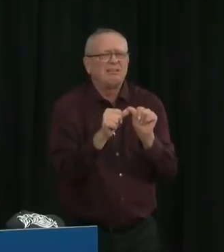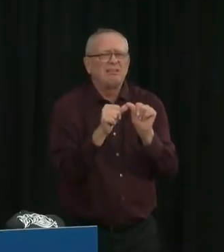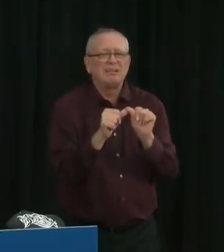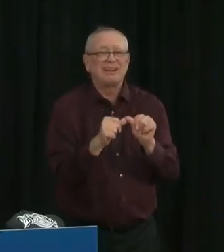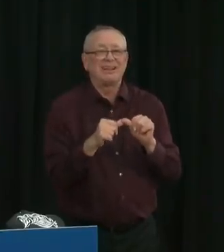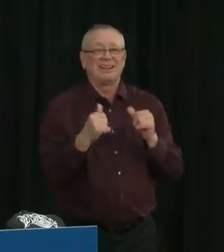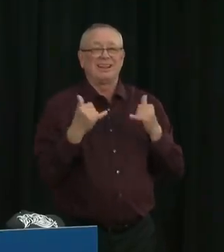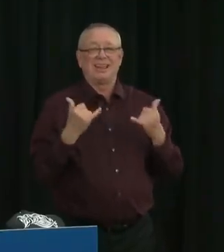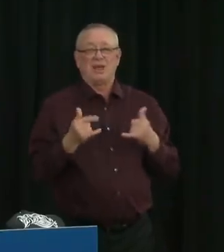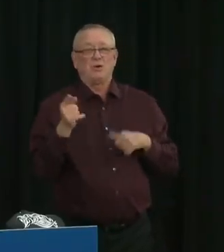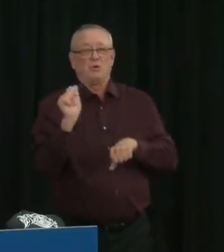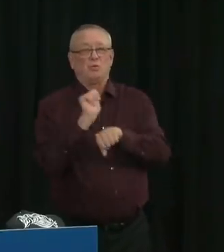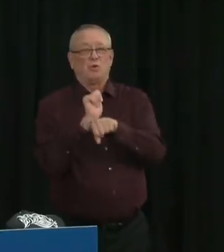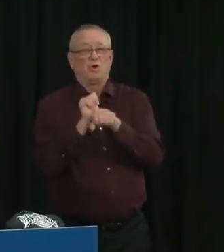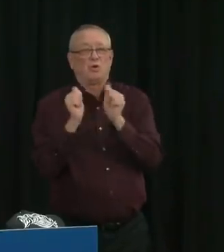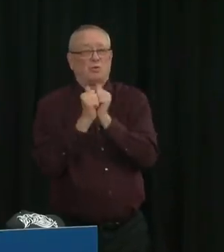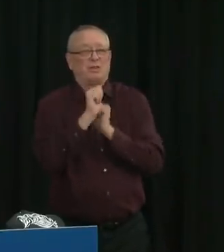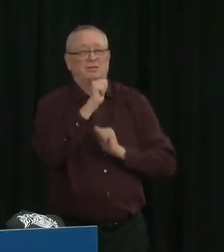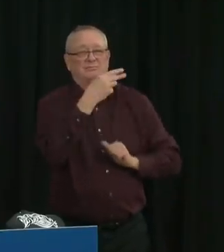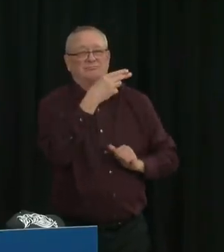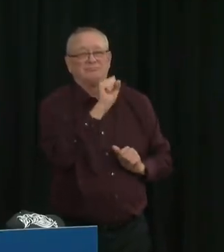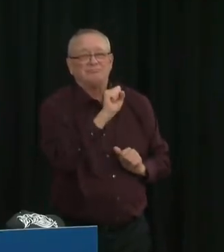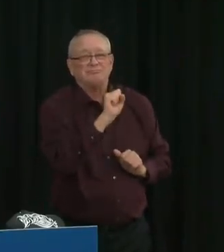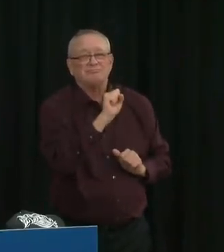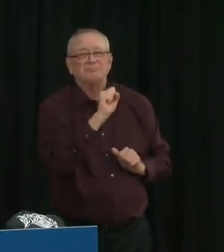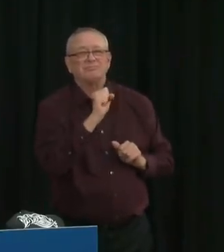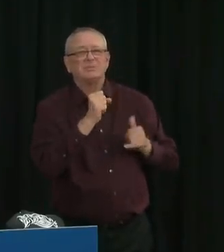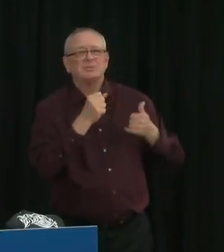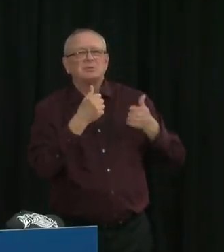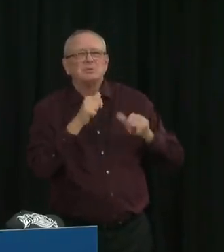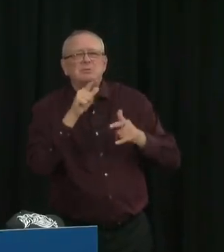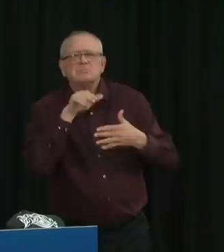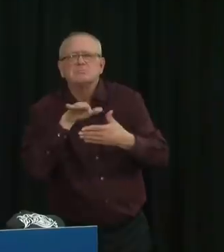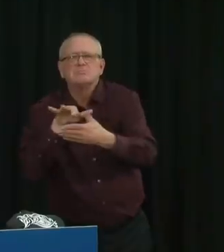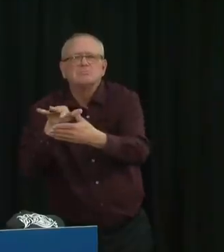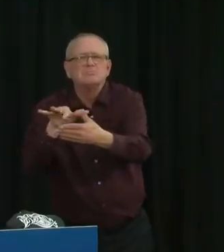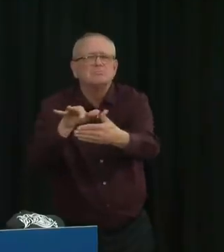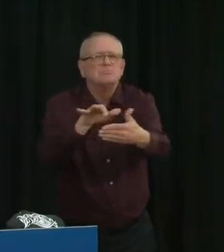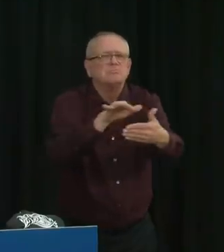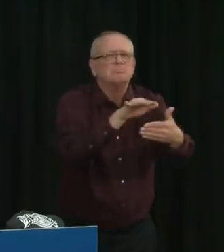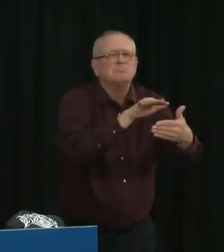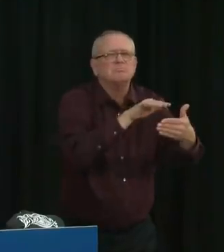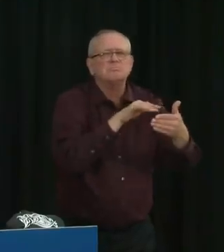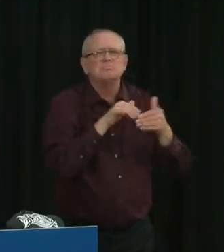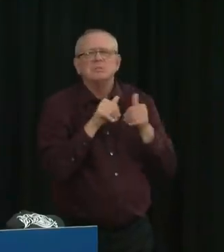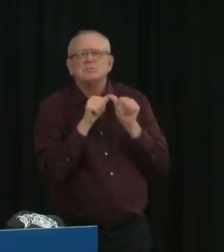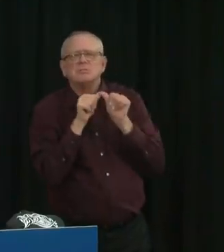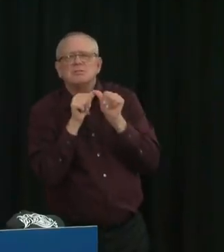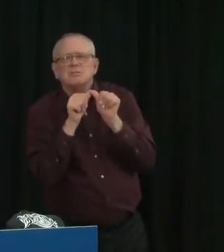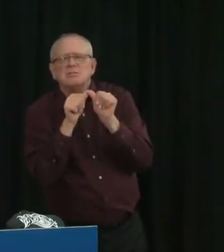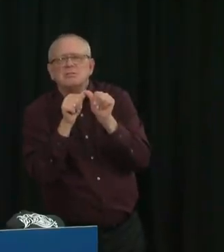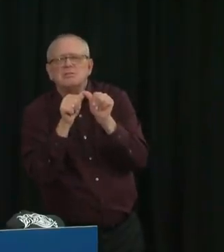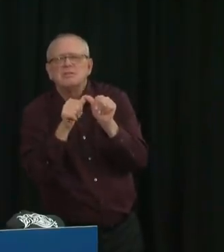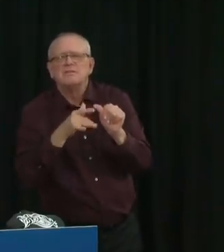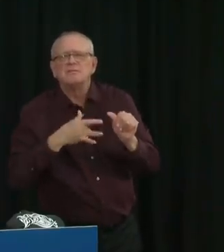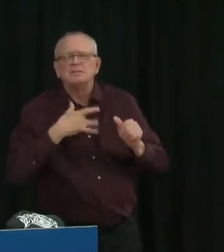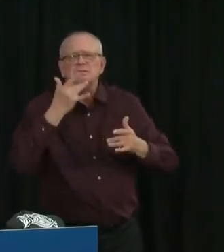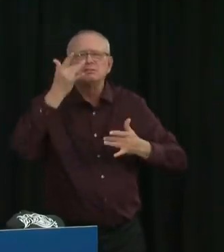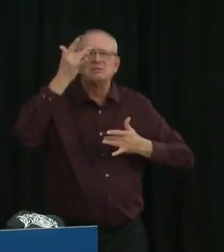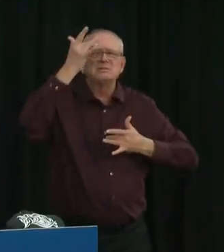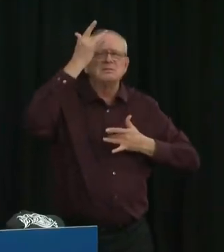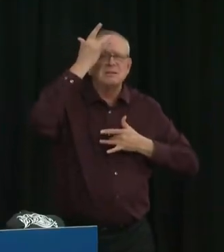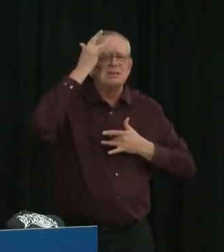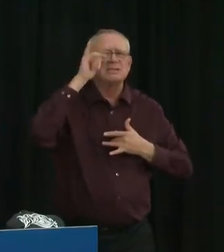prolonged symptoms and to gather data on how many Albertans are experiencing this prolonged illness. In short,